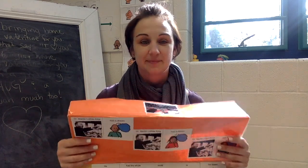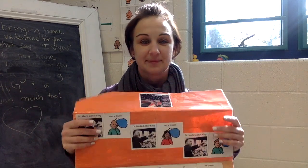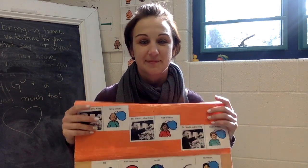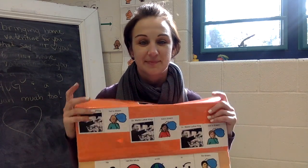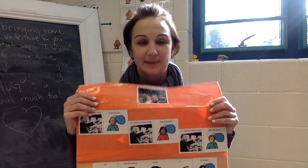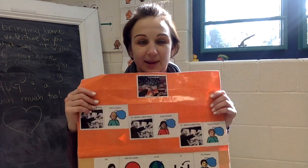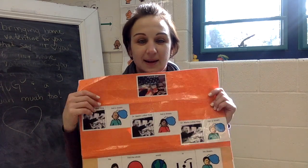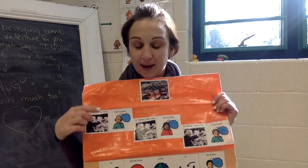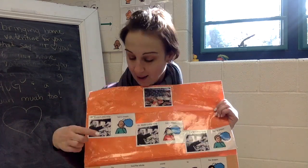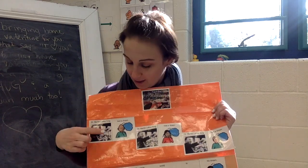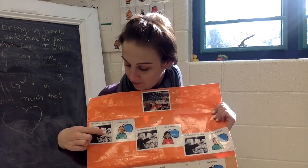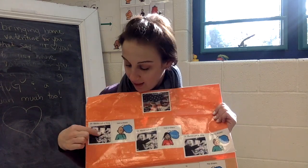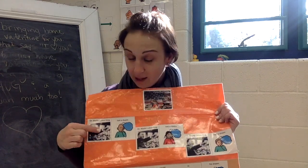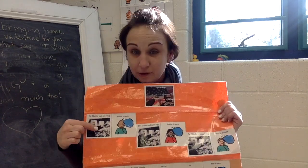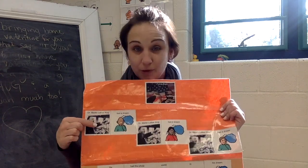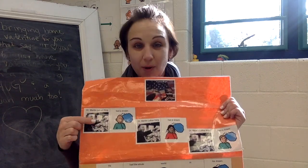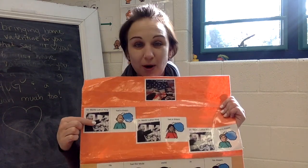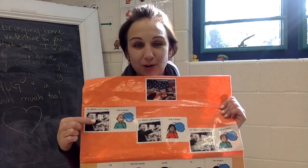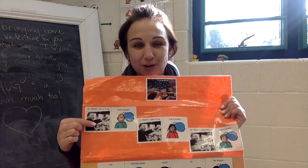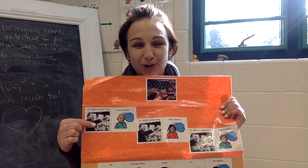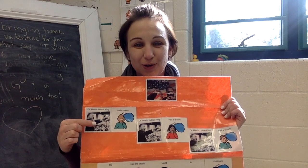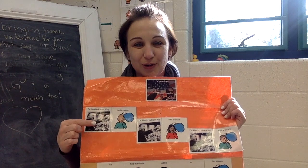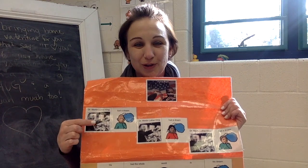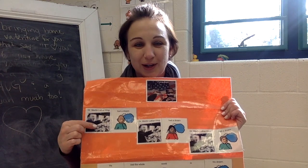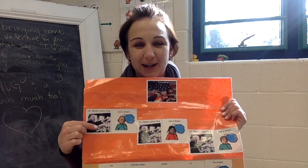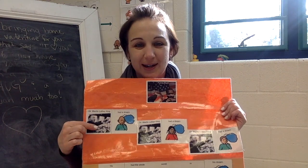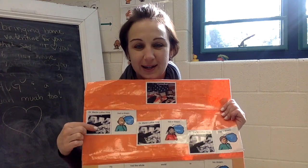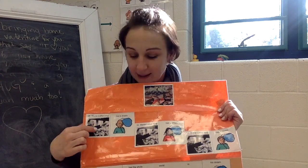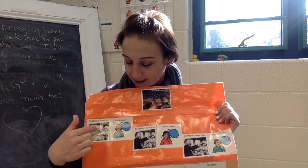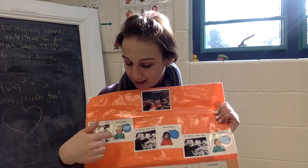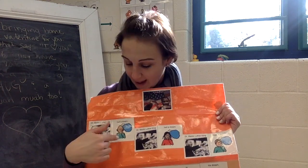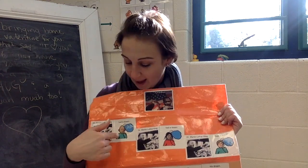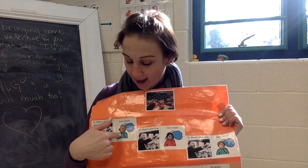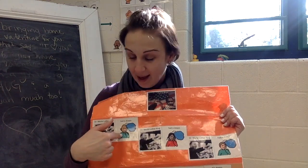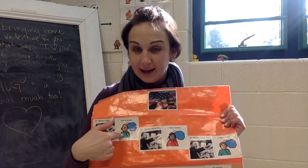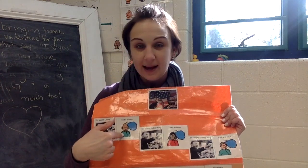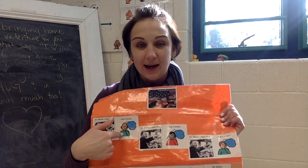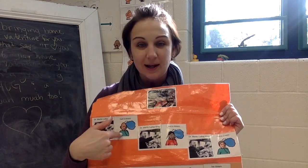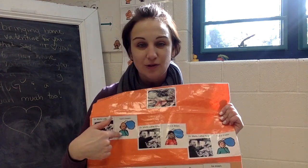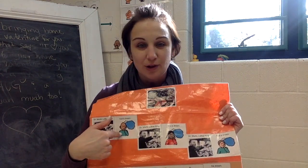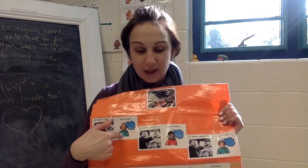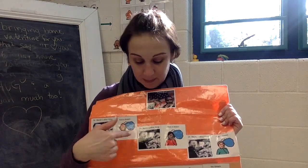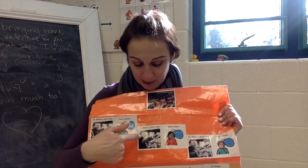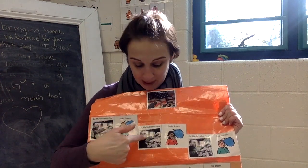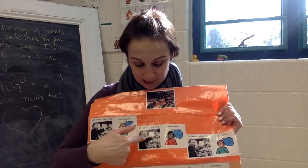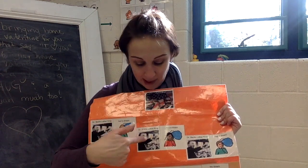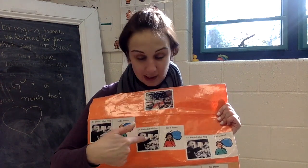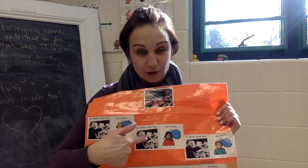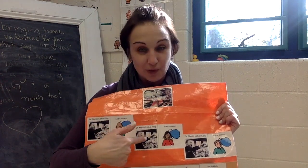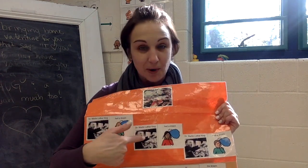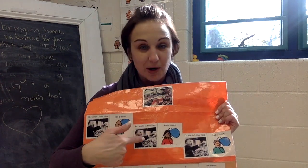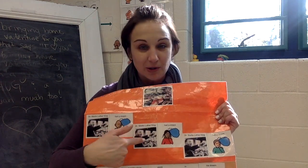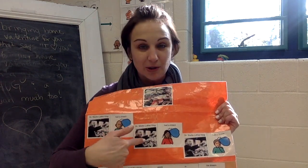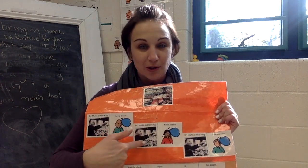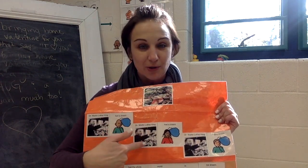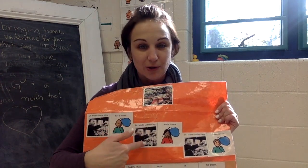Dr. Luther King had a dream. Dr. Luther